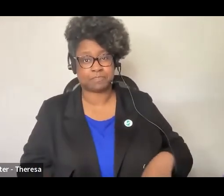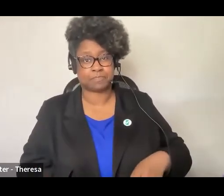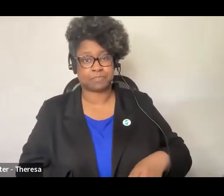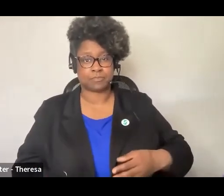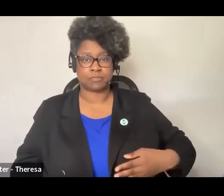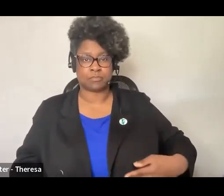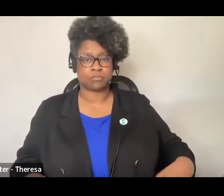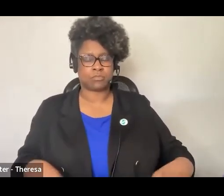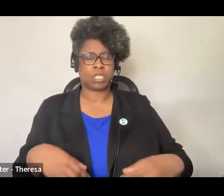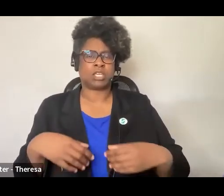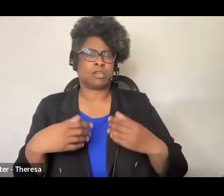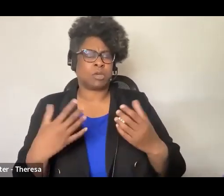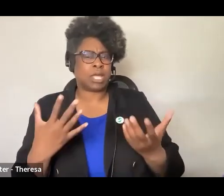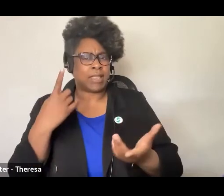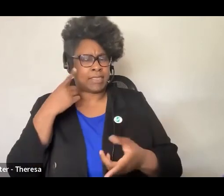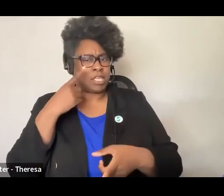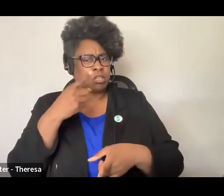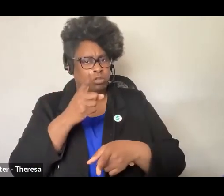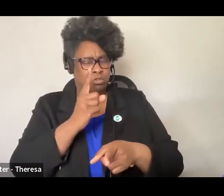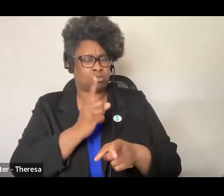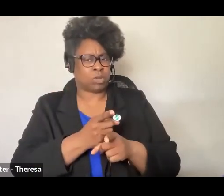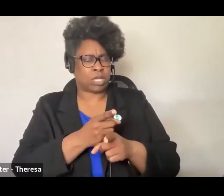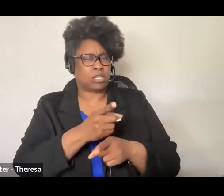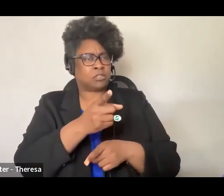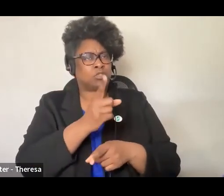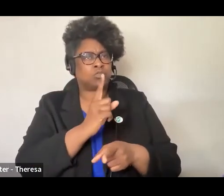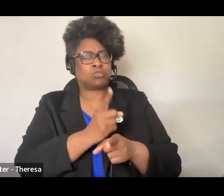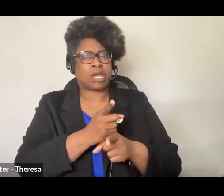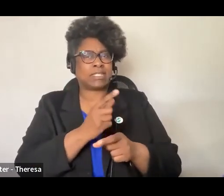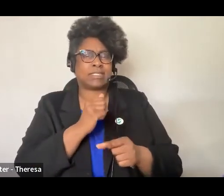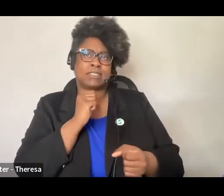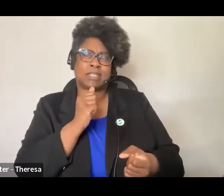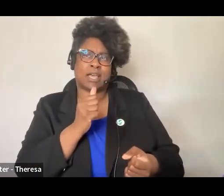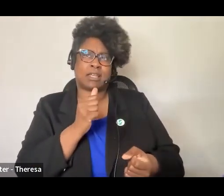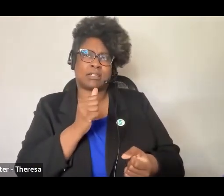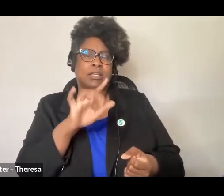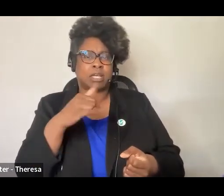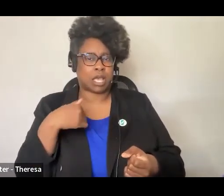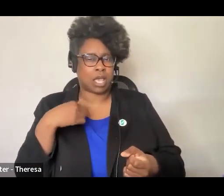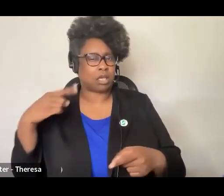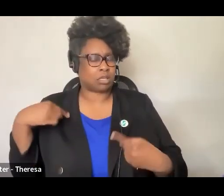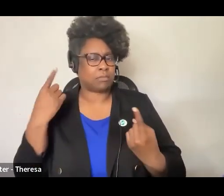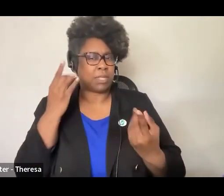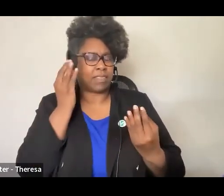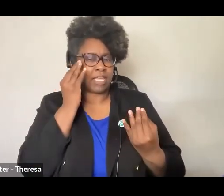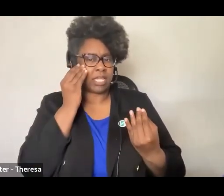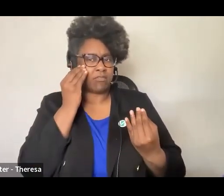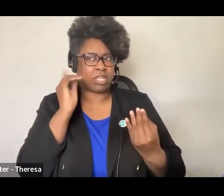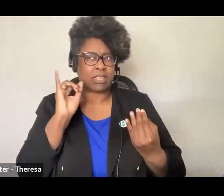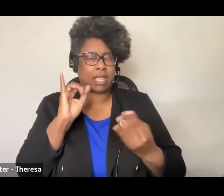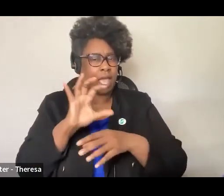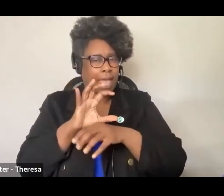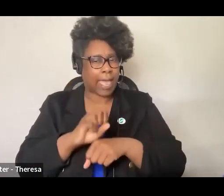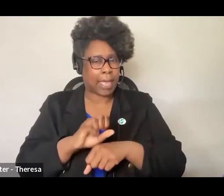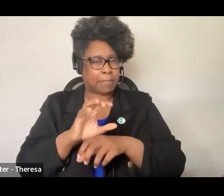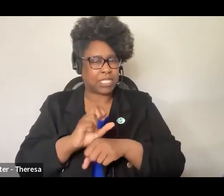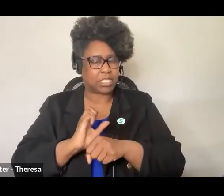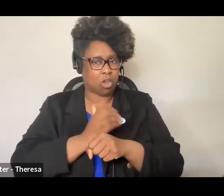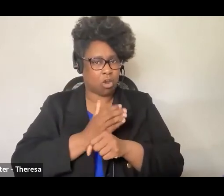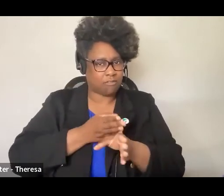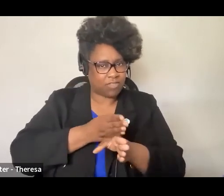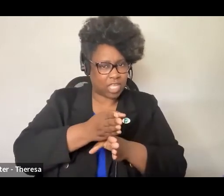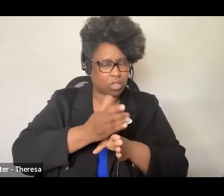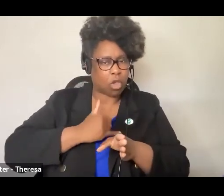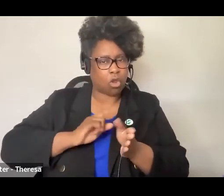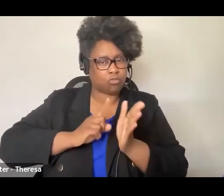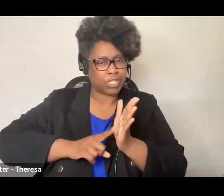Well, I mean, I think you're right. think you're exactly right. Like, it's not, I've been thinking about it as the habits of our field, what are our research